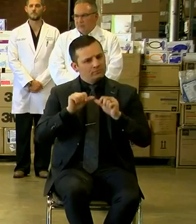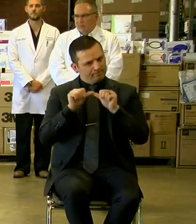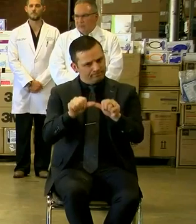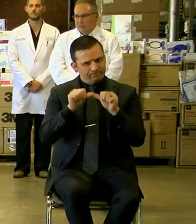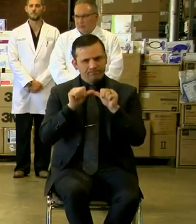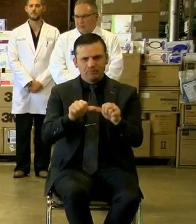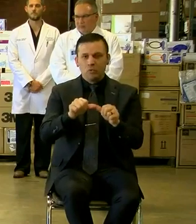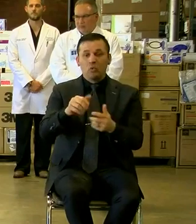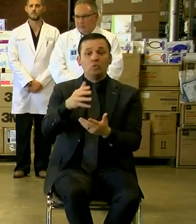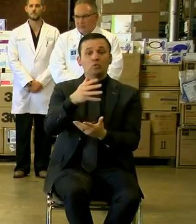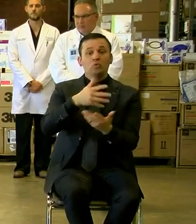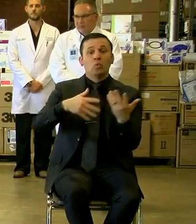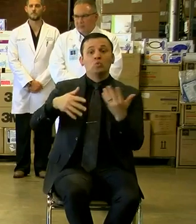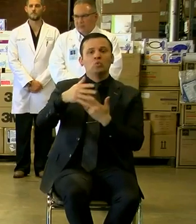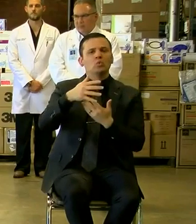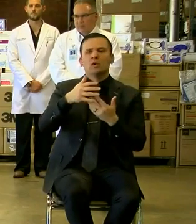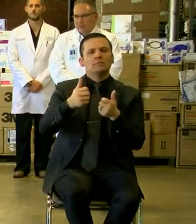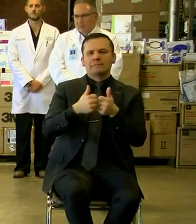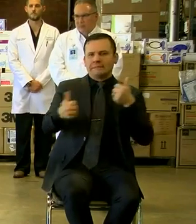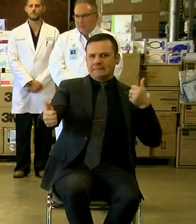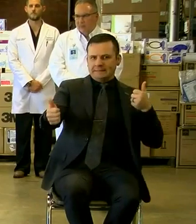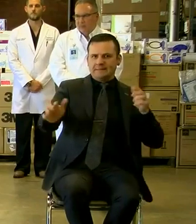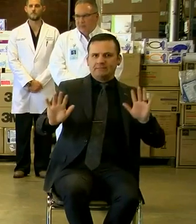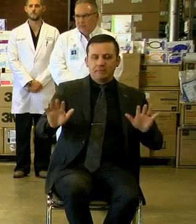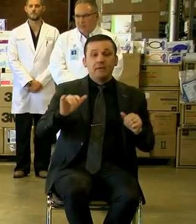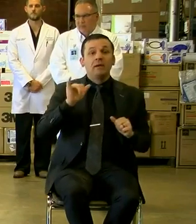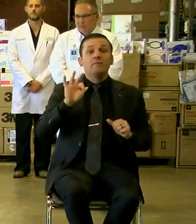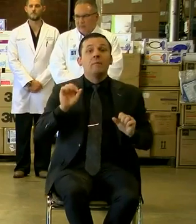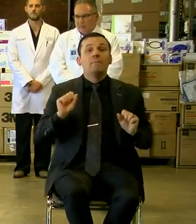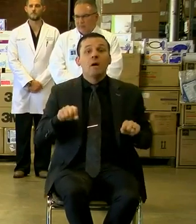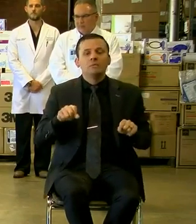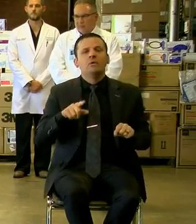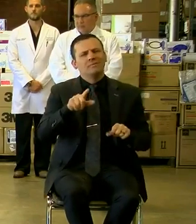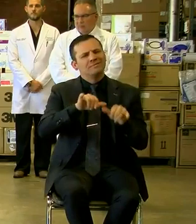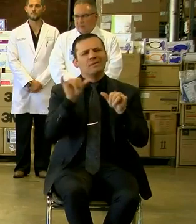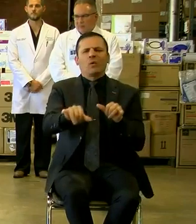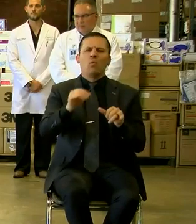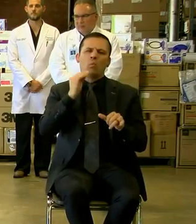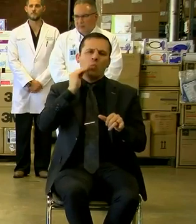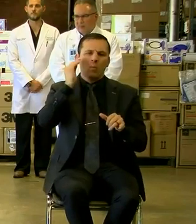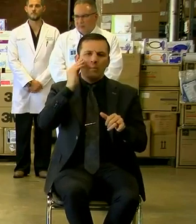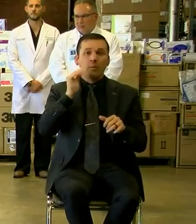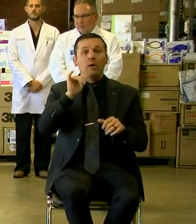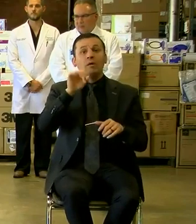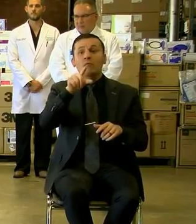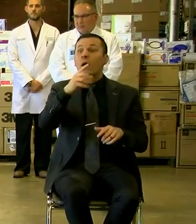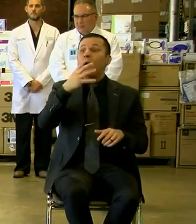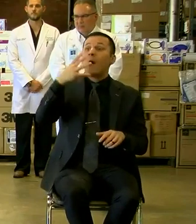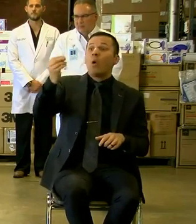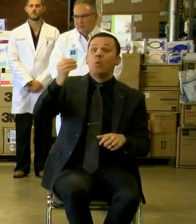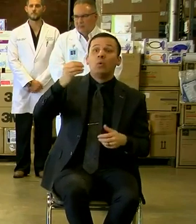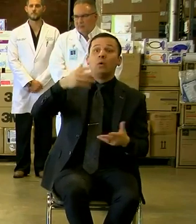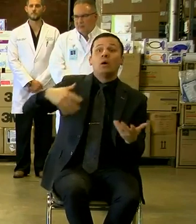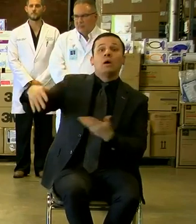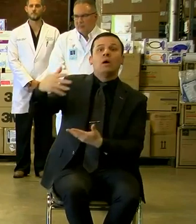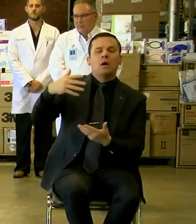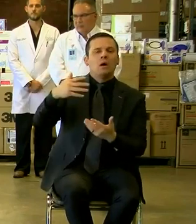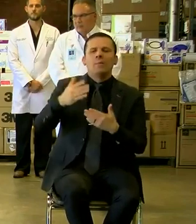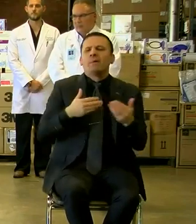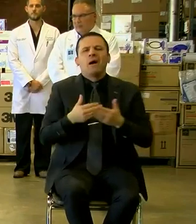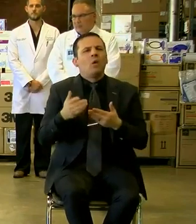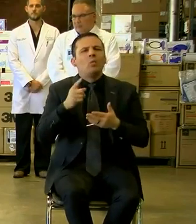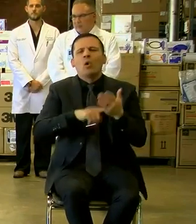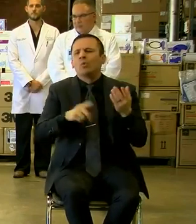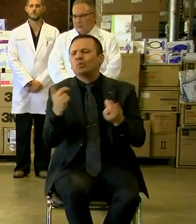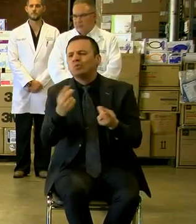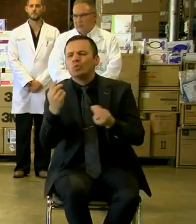of social distancing. If at all possible, stay home. Now, if you're out and about, regardless of what you may be doing,